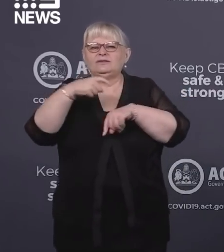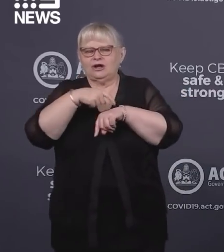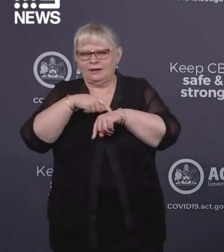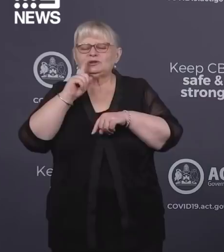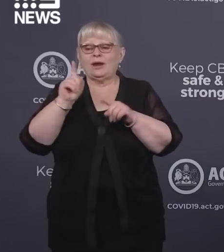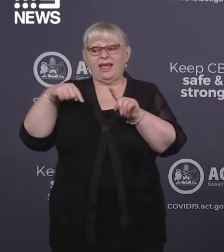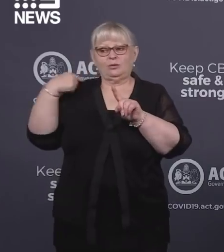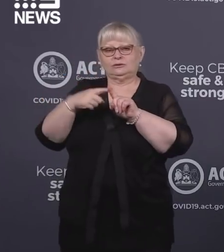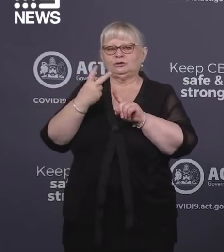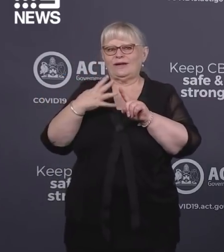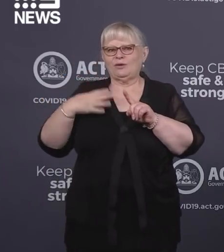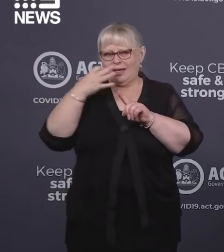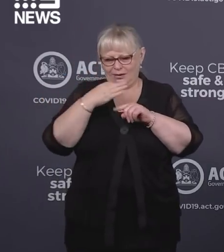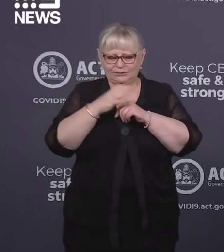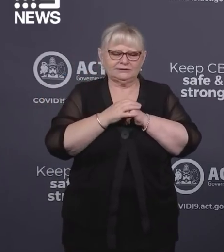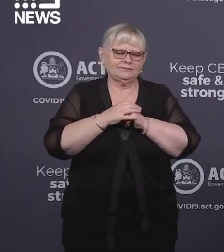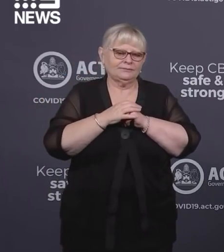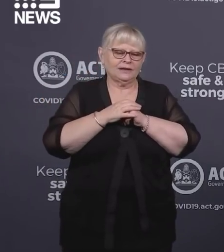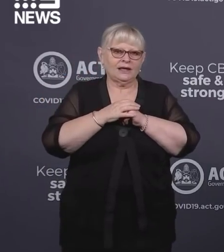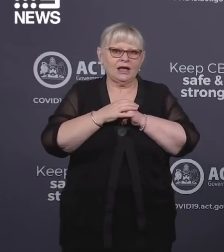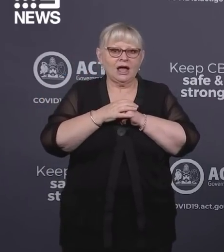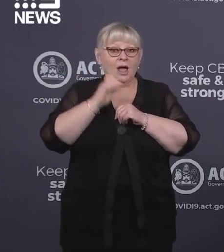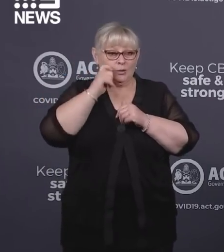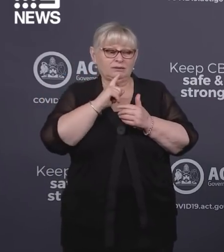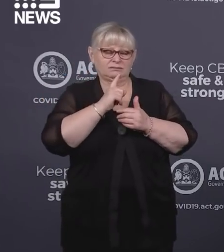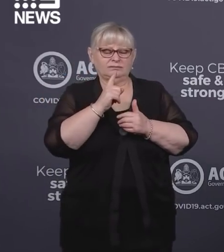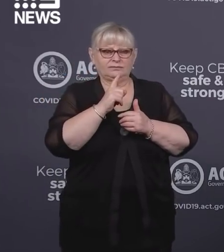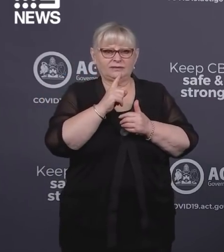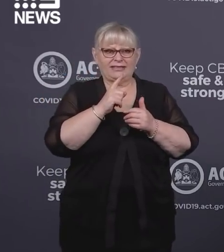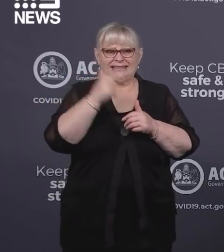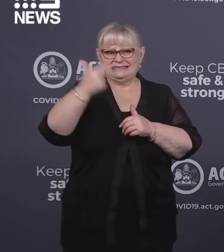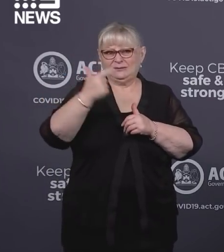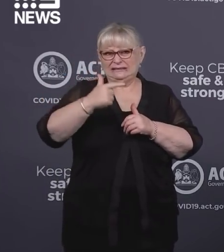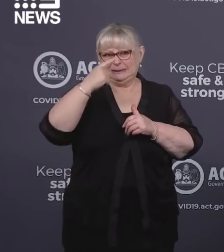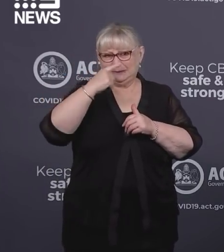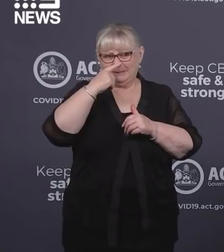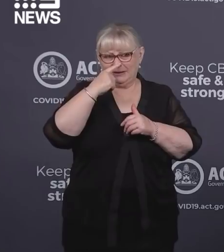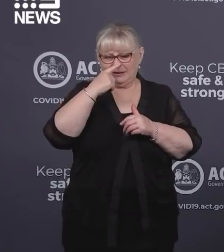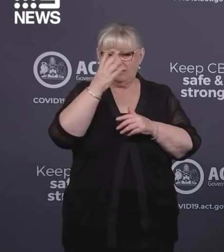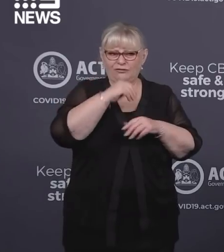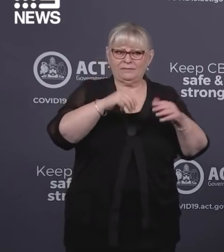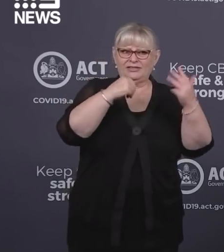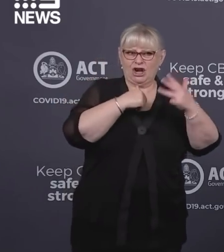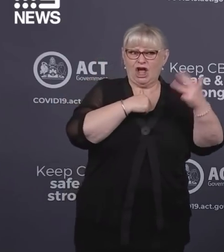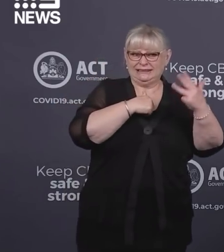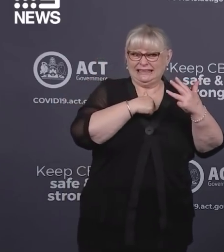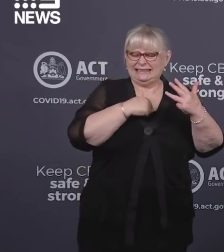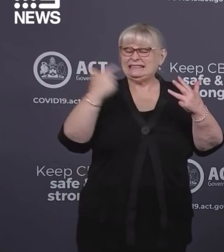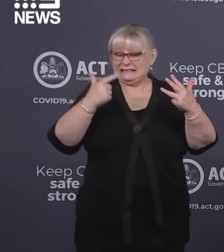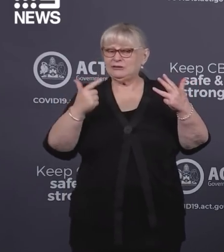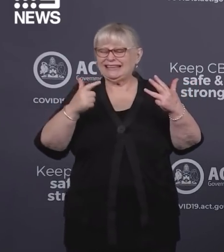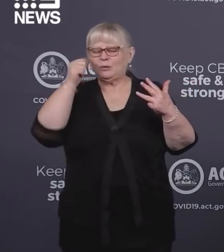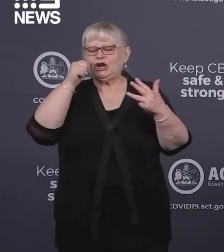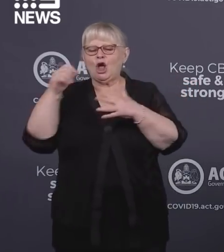Of these new cases today, I can confirm as the Chief has, that 17 of the 19 are linked to known cases